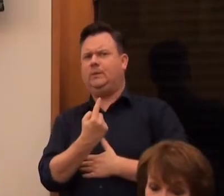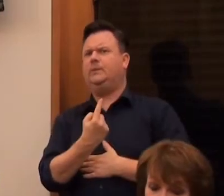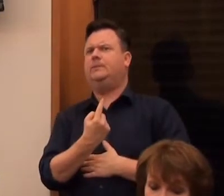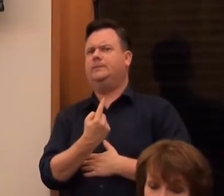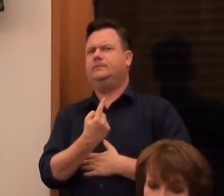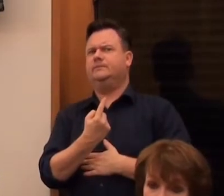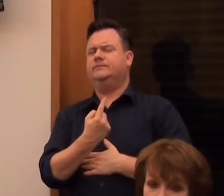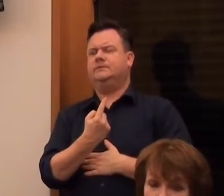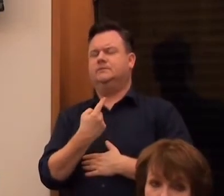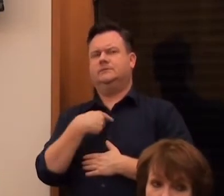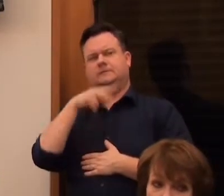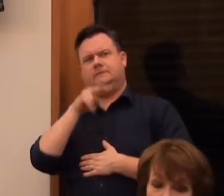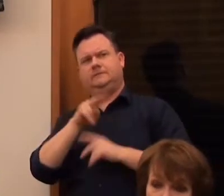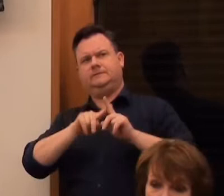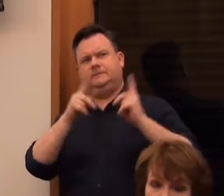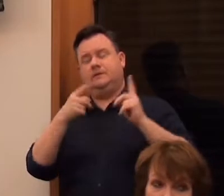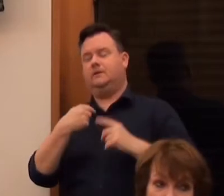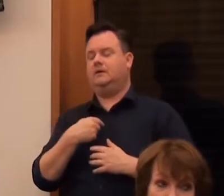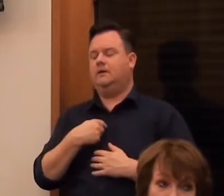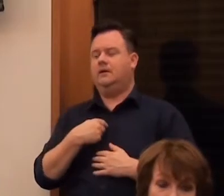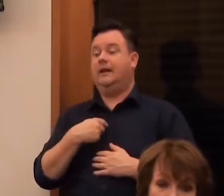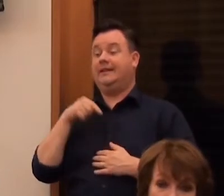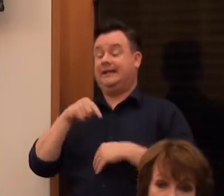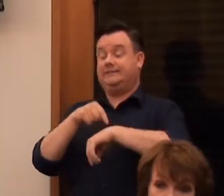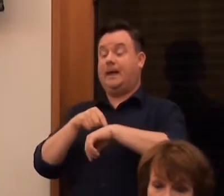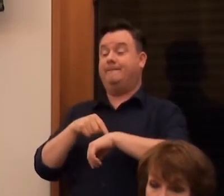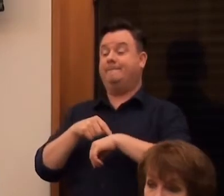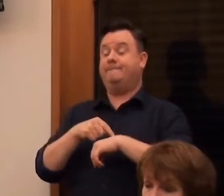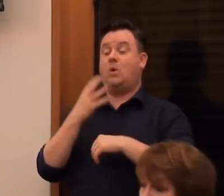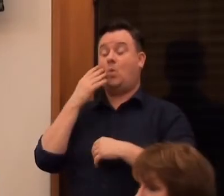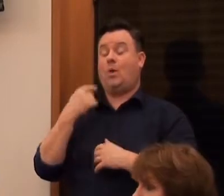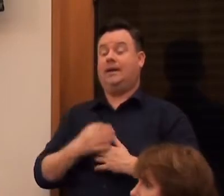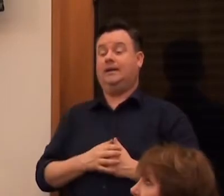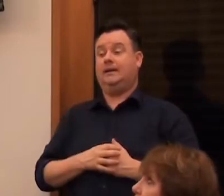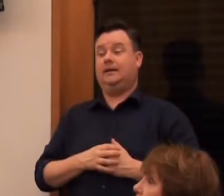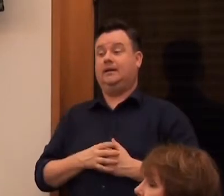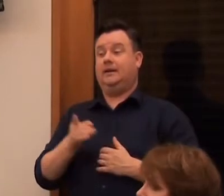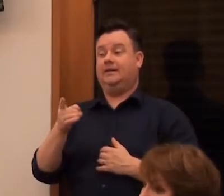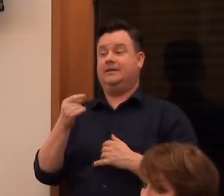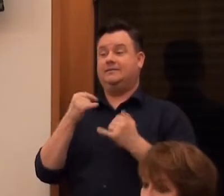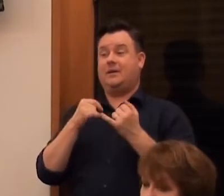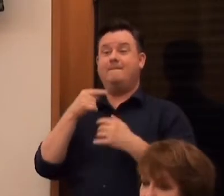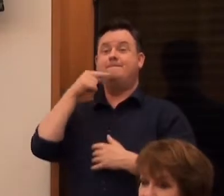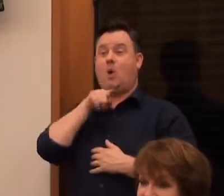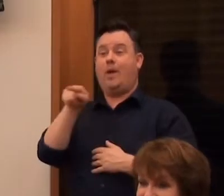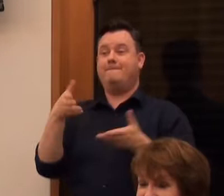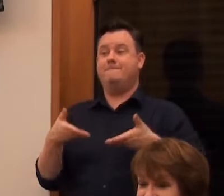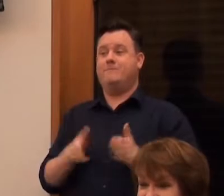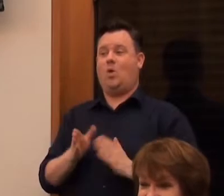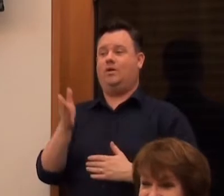different she looked. And I was... Happened. In fact this was at the time when... This boy was being born.